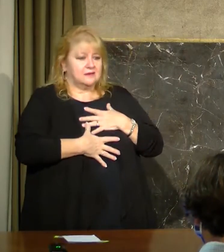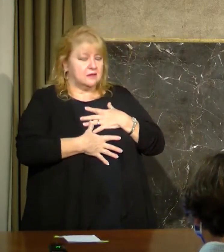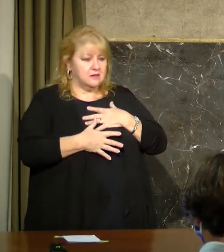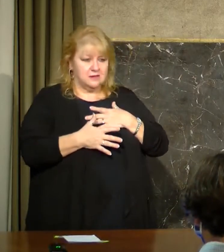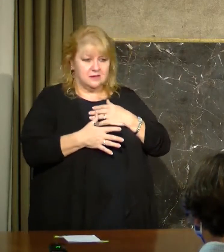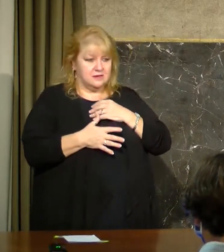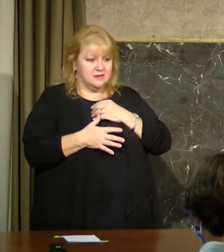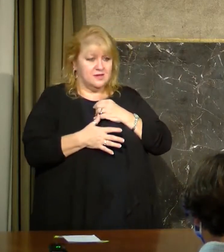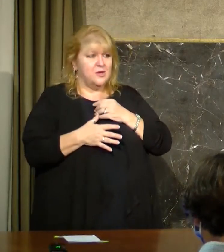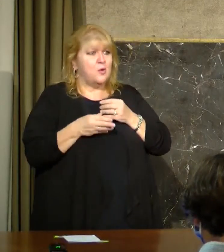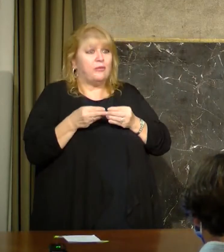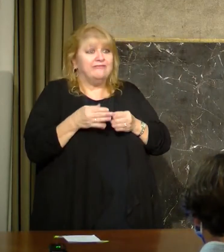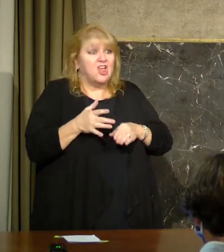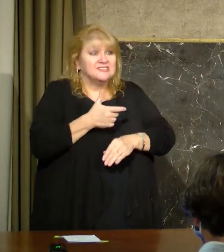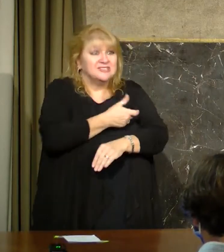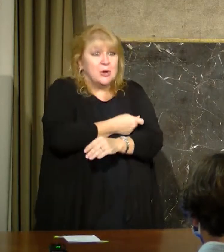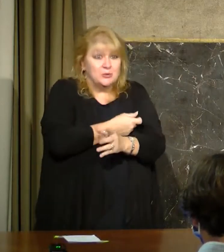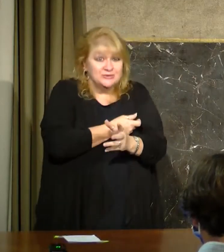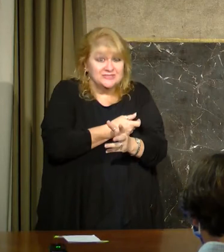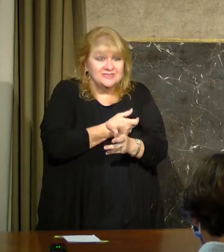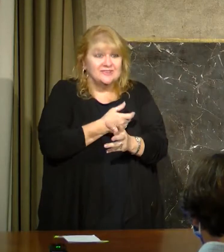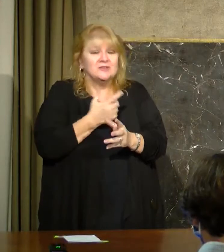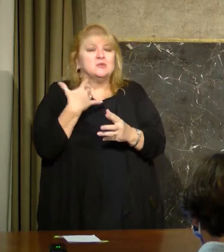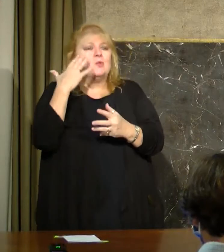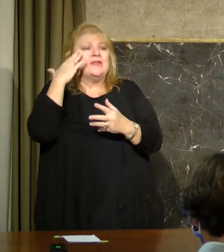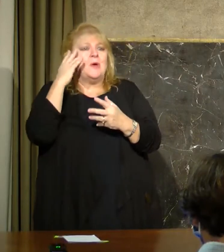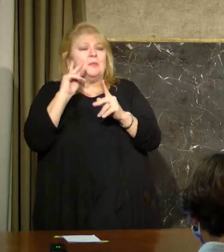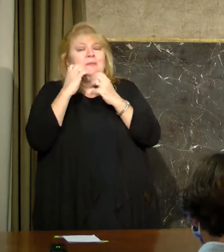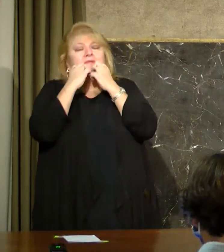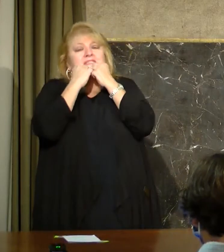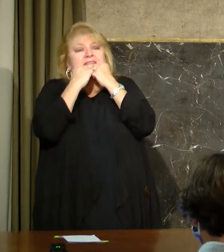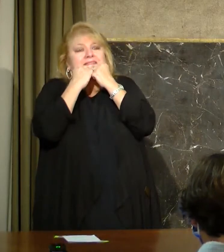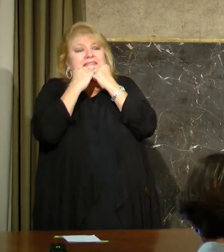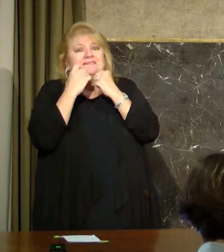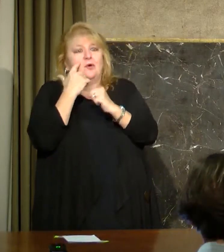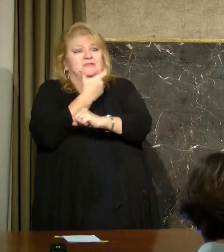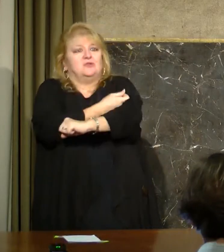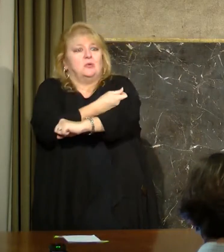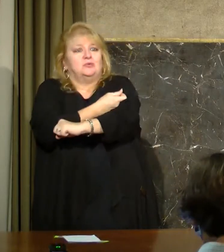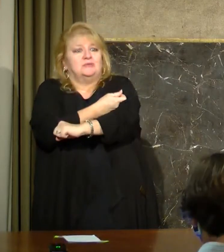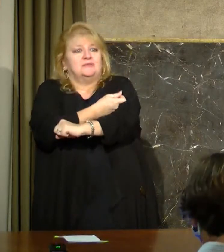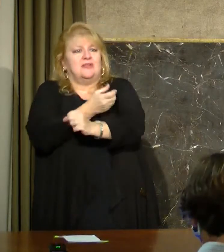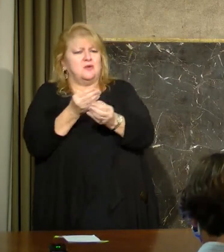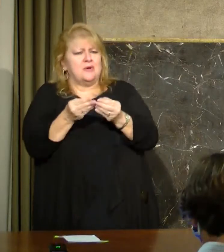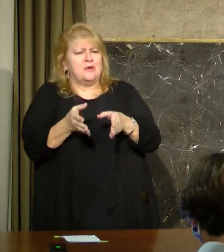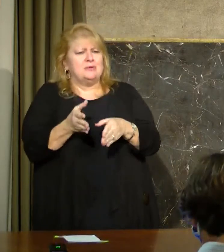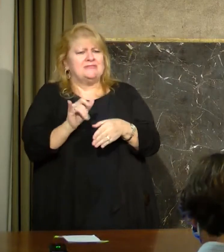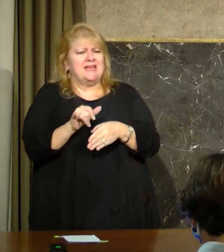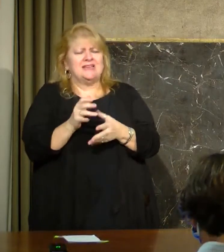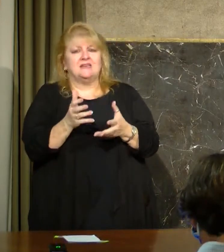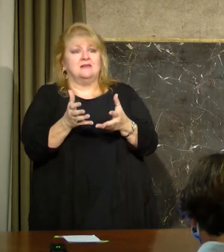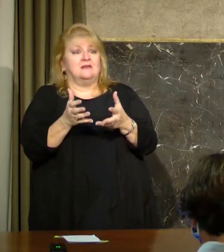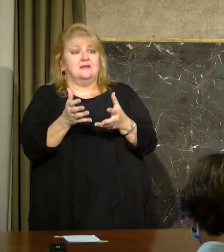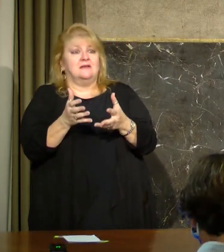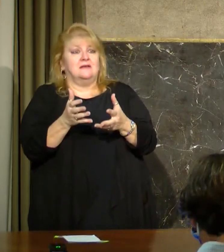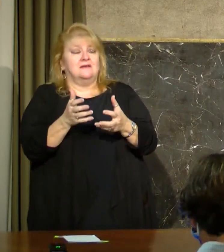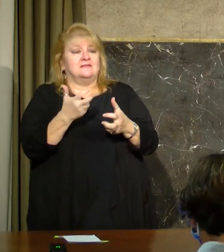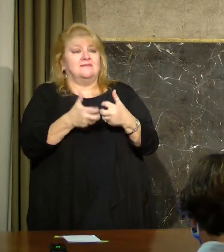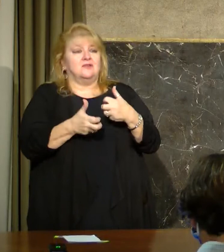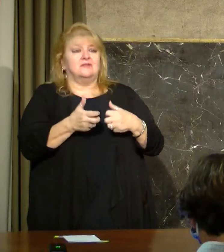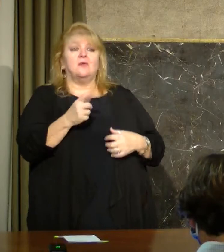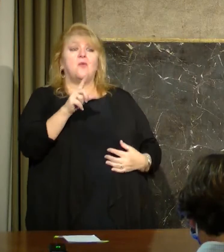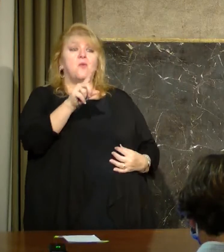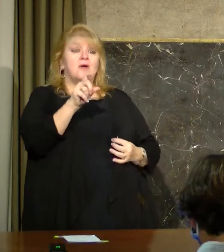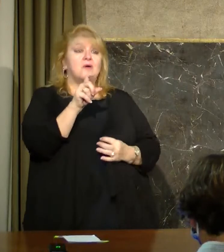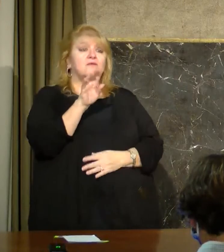that's been lost, because I know how important these doses are, and it really does get at me. So it's difficult to receive this news. We've had a